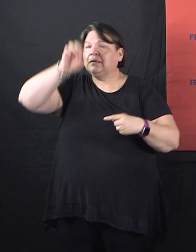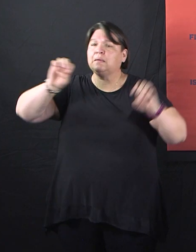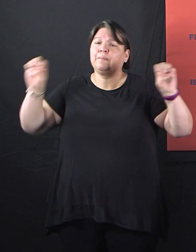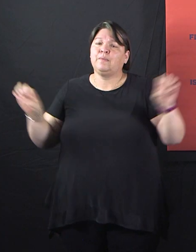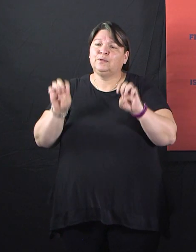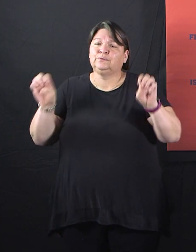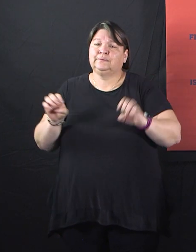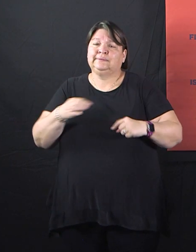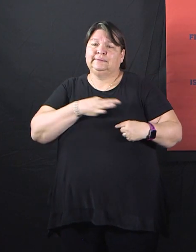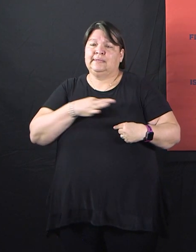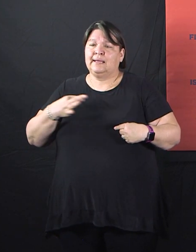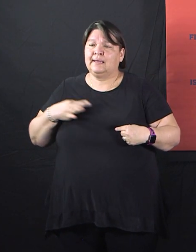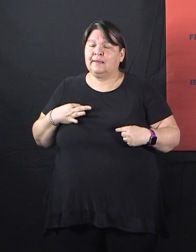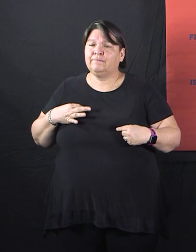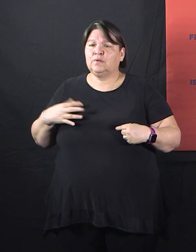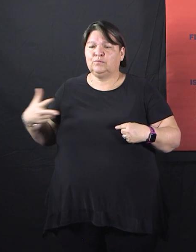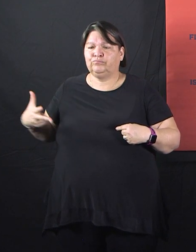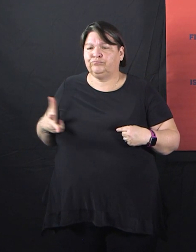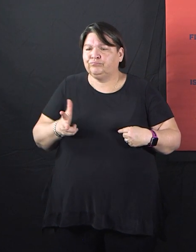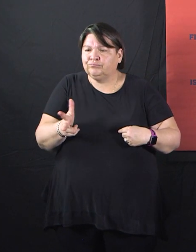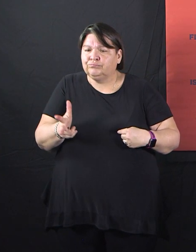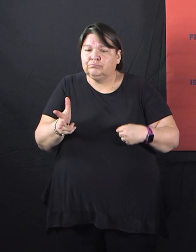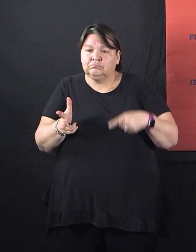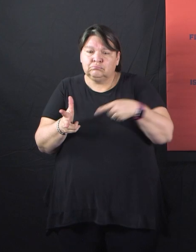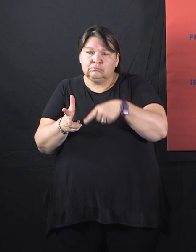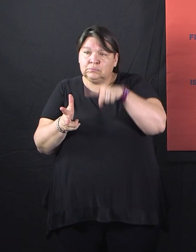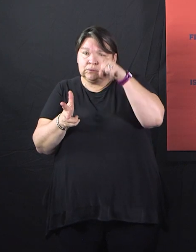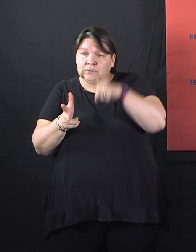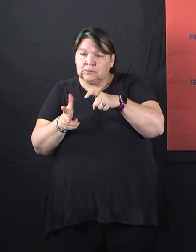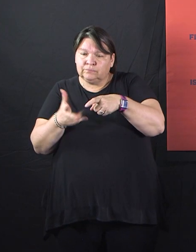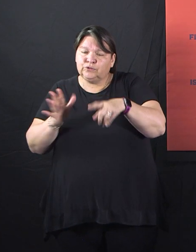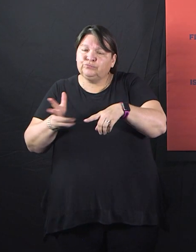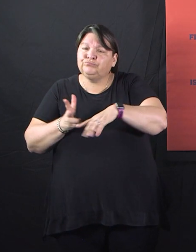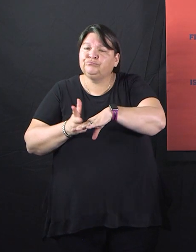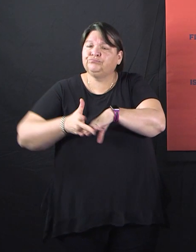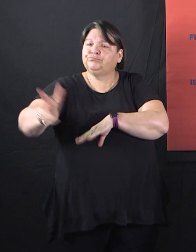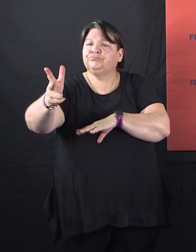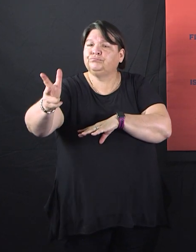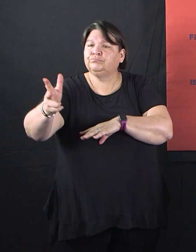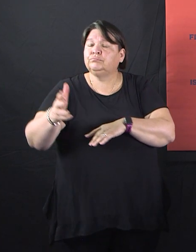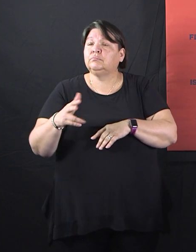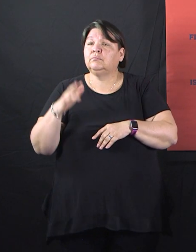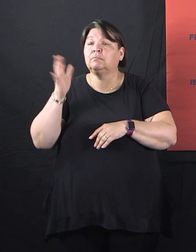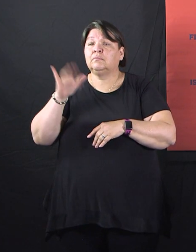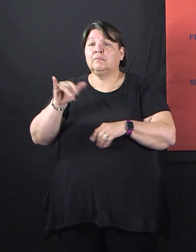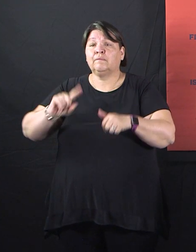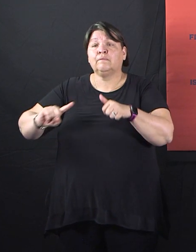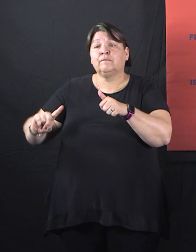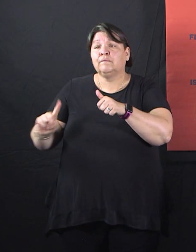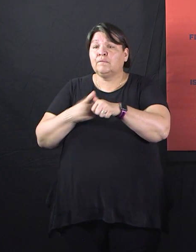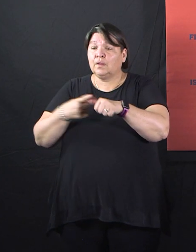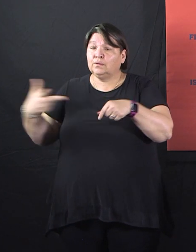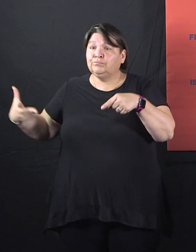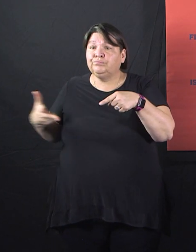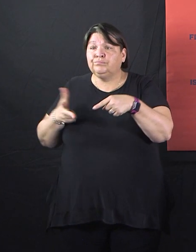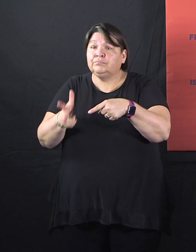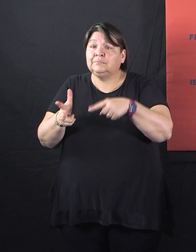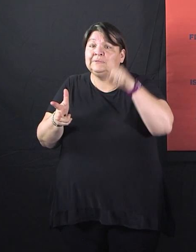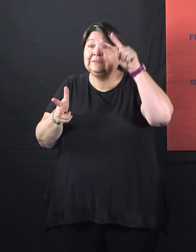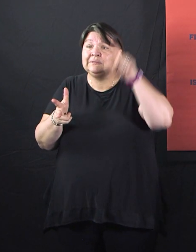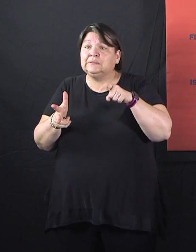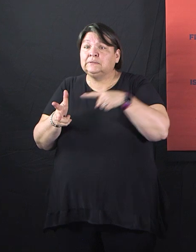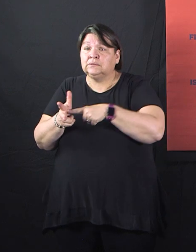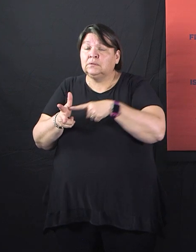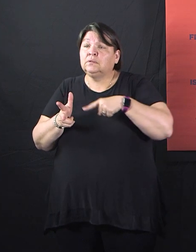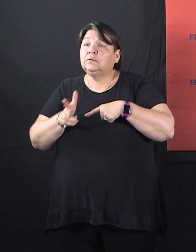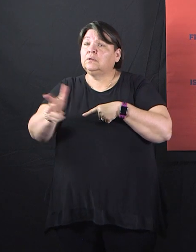important is we need to keep them working. And this is the first drive-through facility. And an officer who is exposed or a